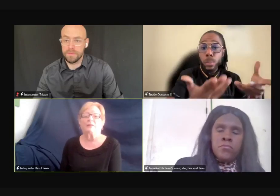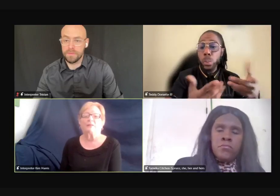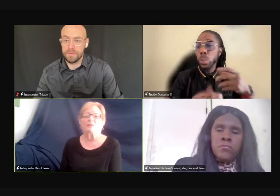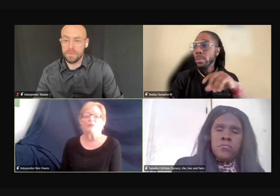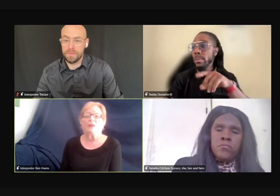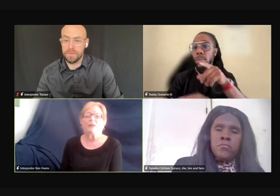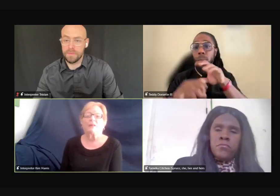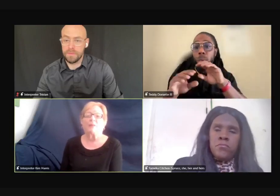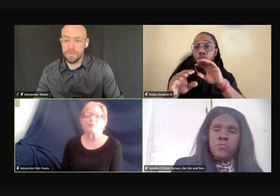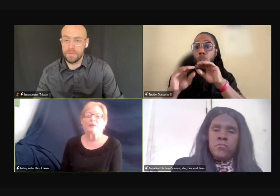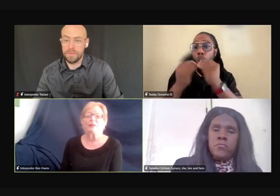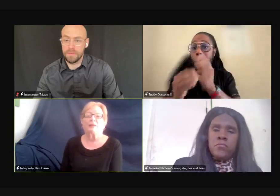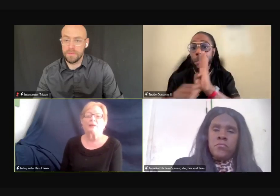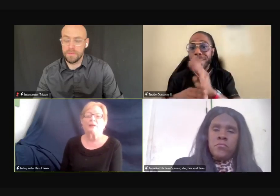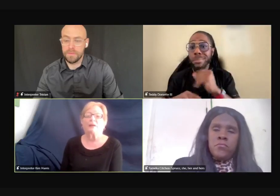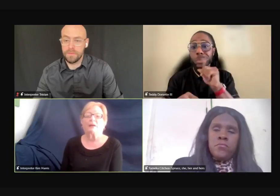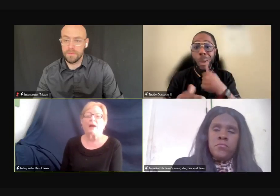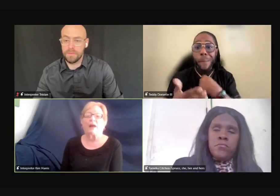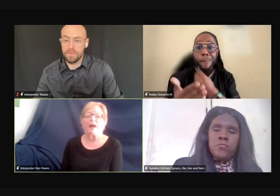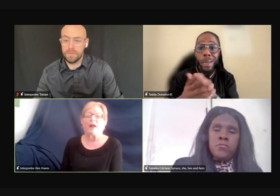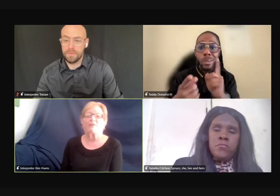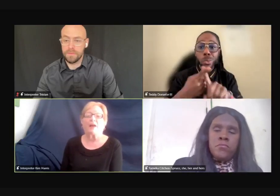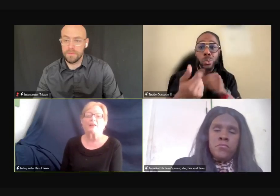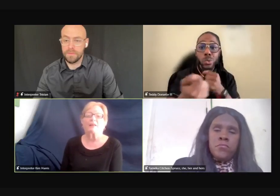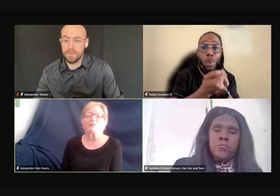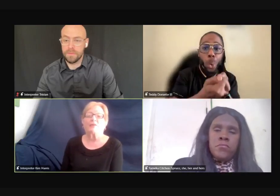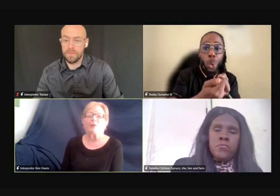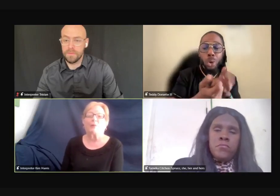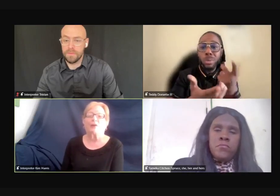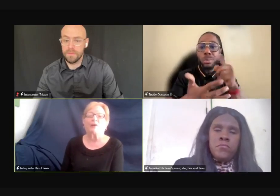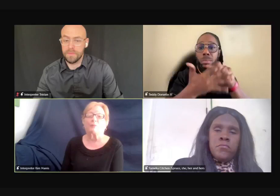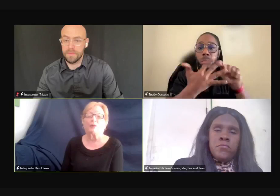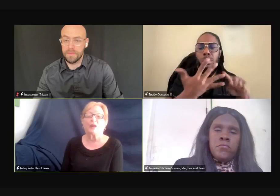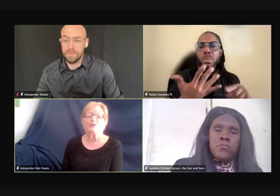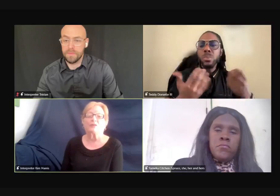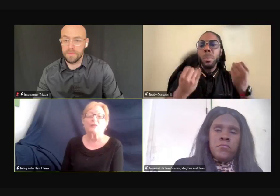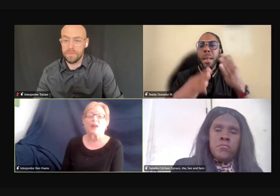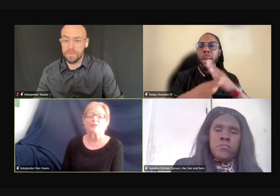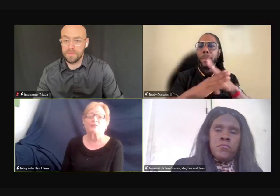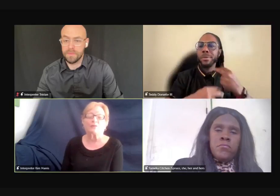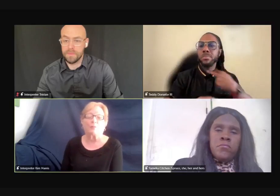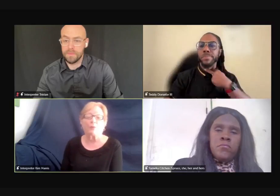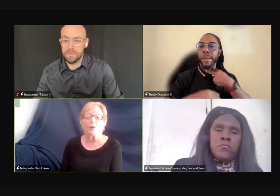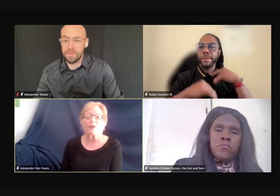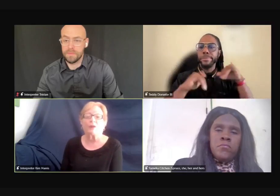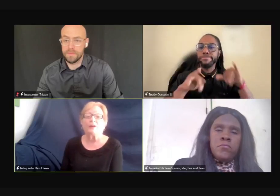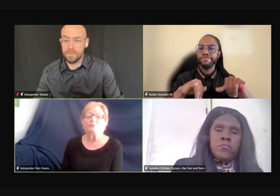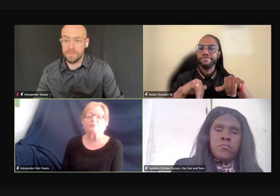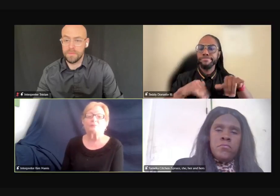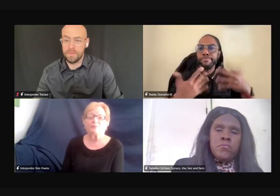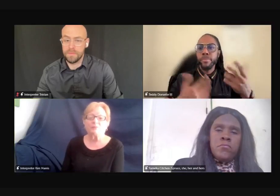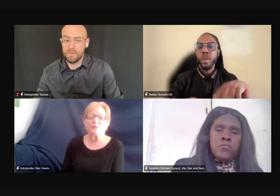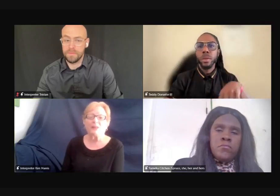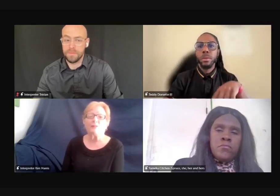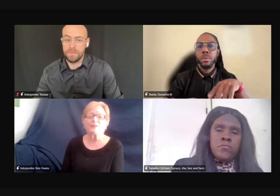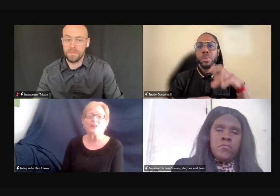accessibility to not be, uh, have that, you know, barrier of communication and that's no support